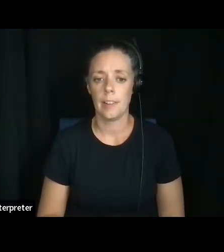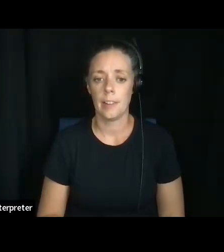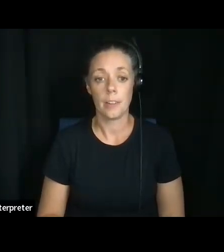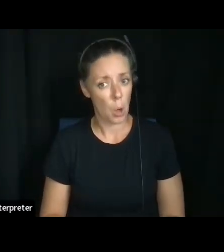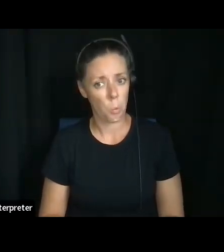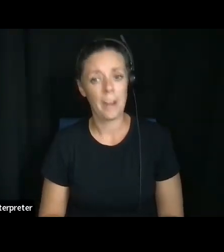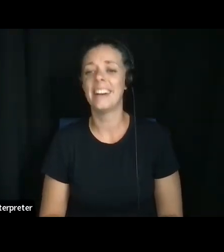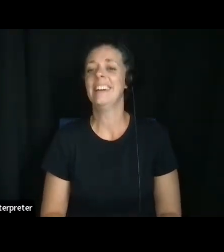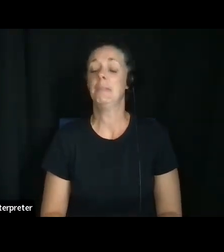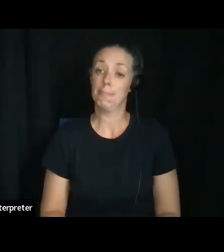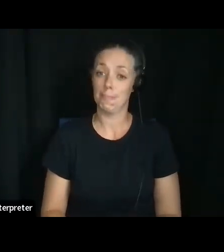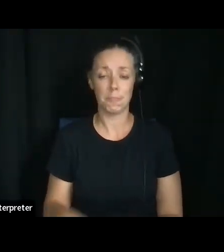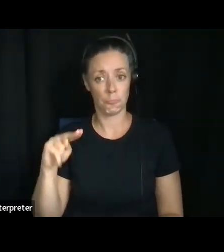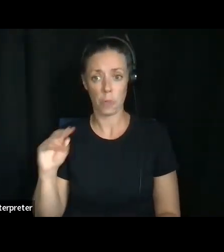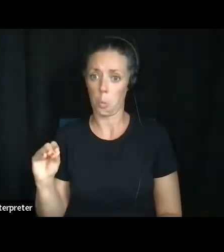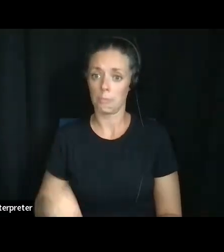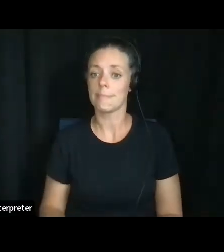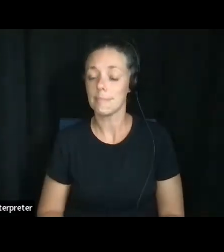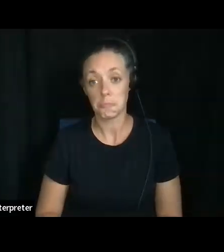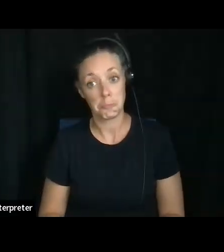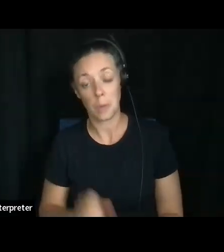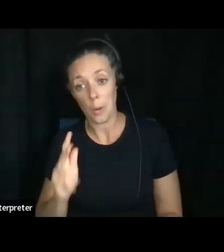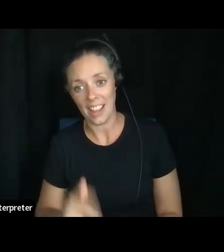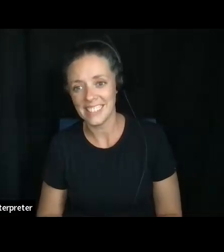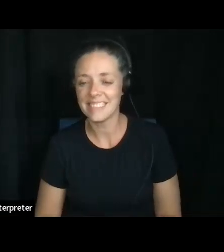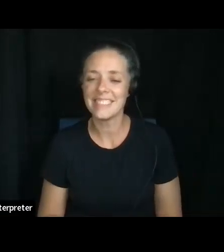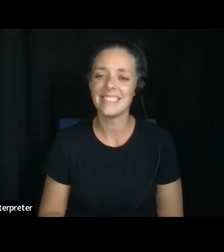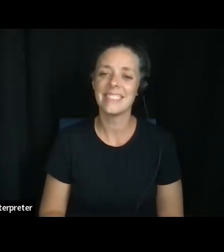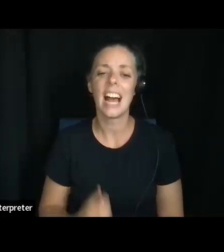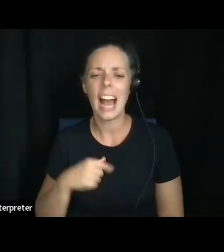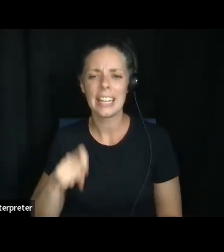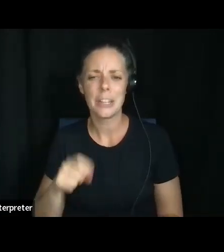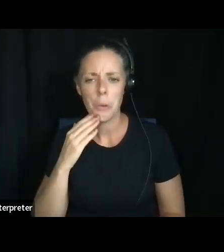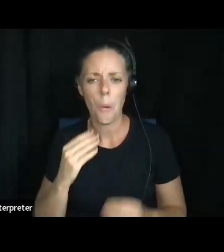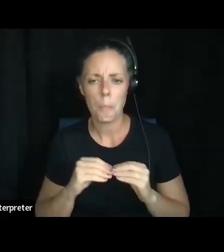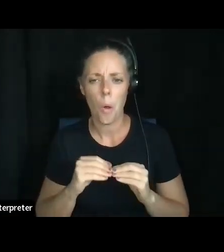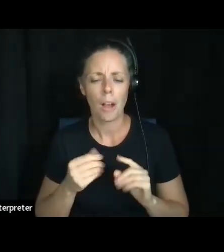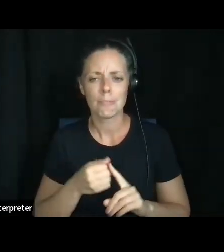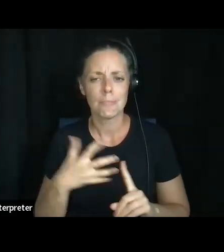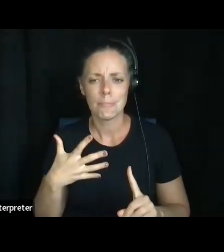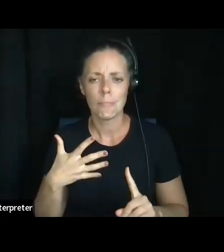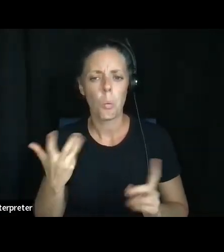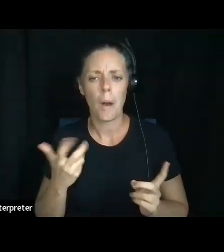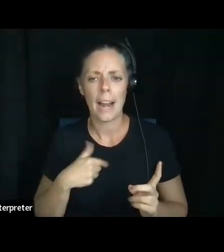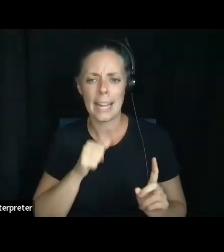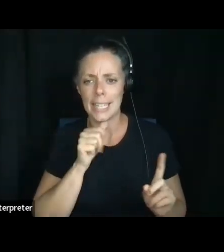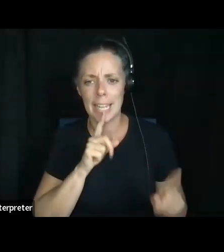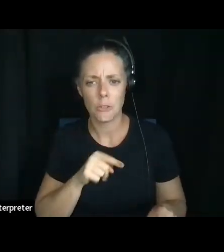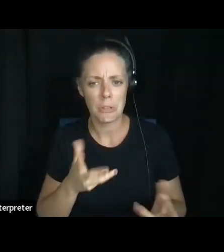no, Okay. Okay. Then I need to know a little bit more about, um, what I didn't answer.